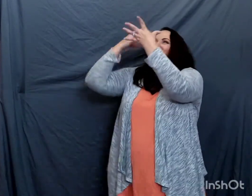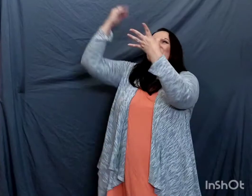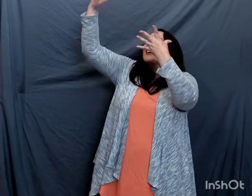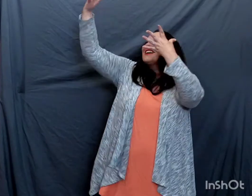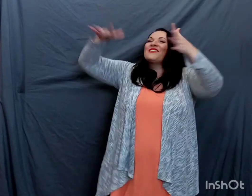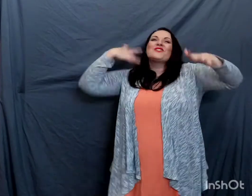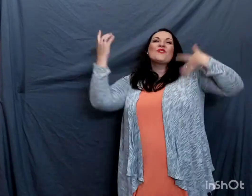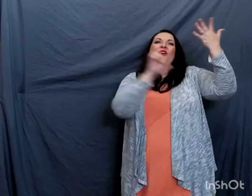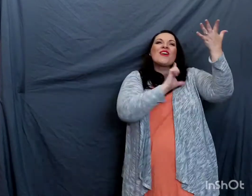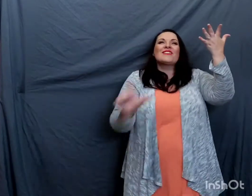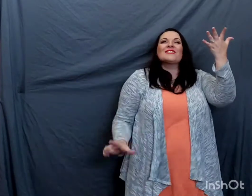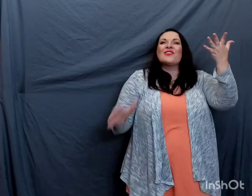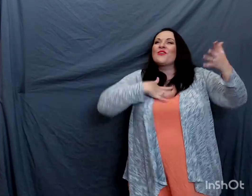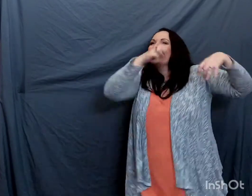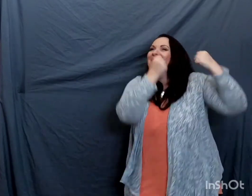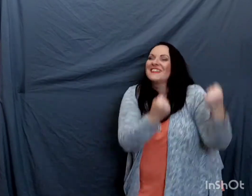the Lord is my strength